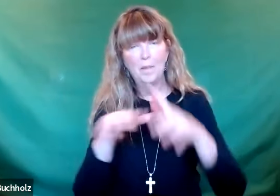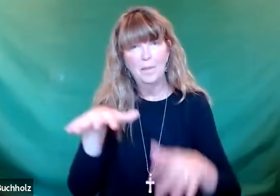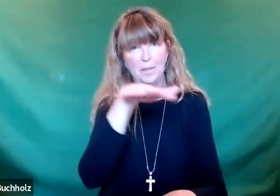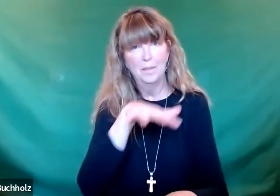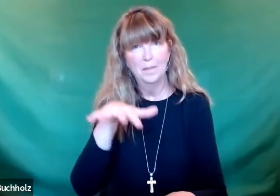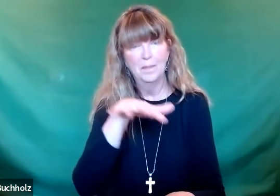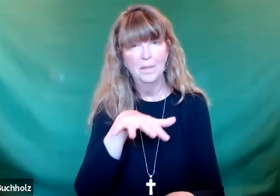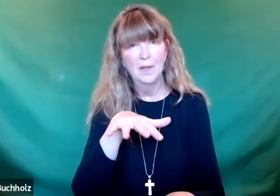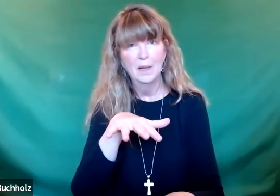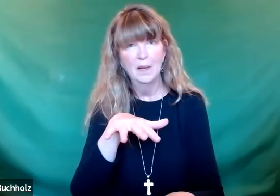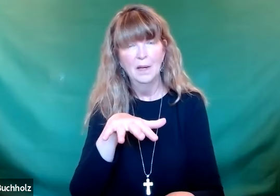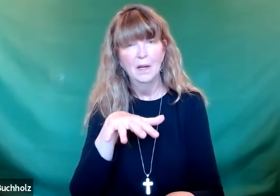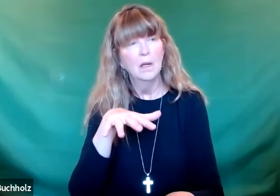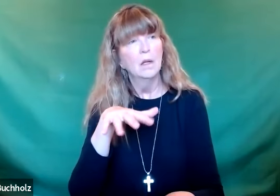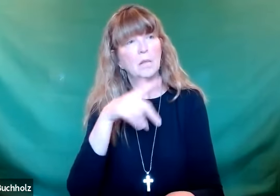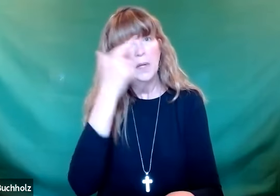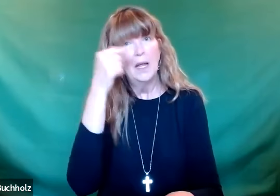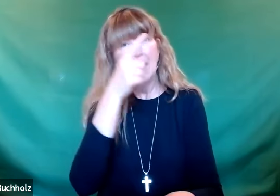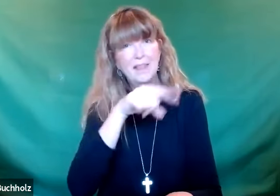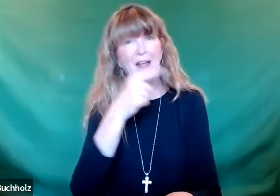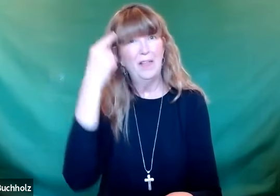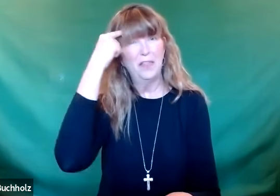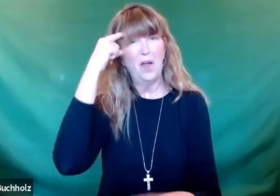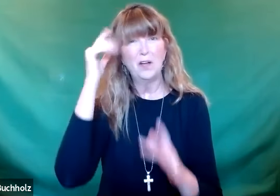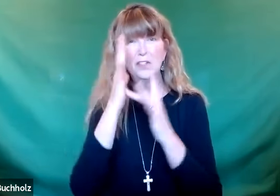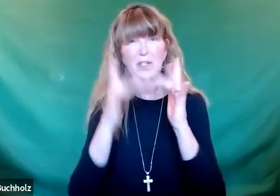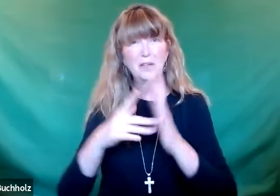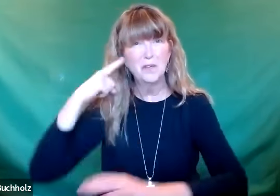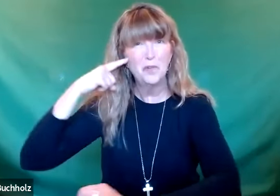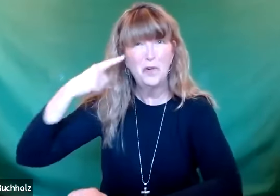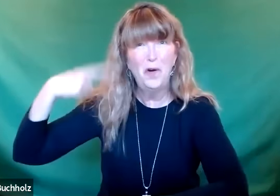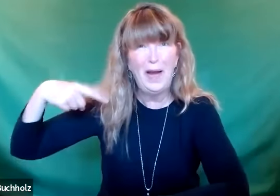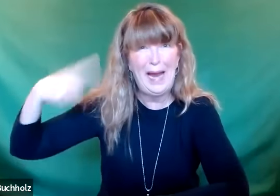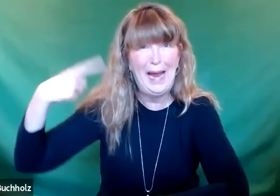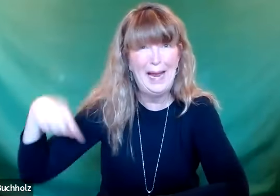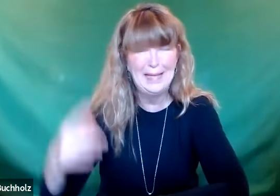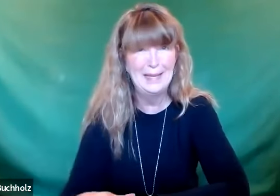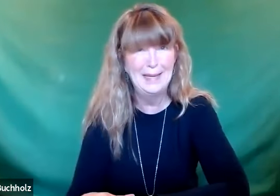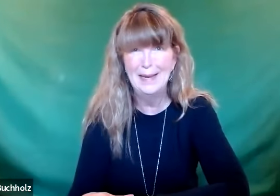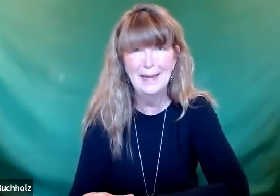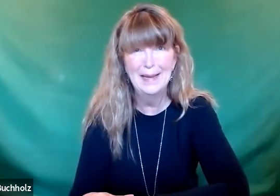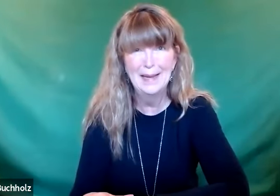Nazareth to where Jesus was because they thought that Jesus had lost his life.